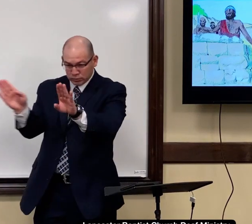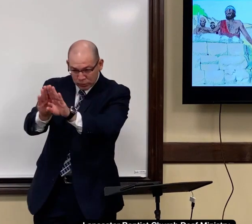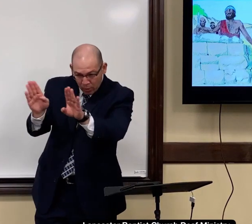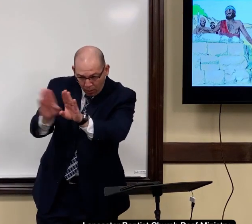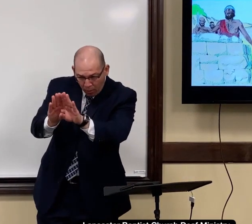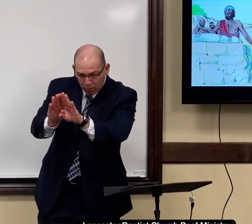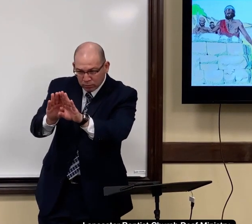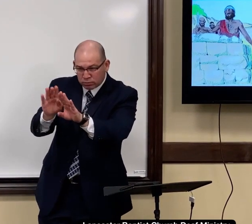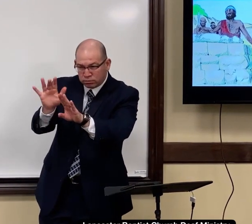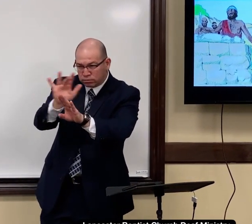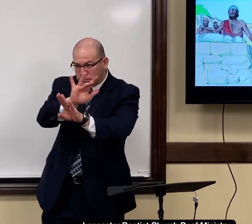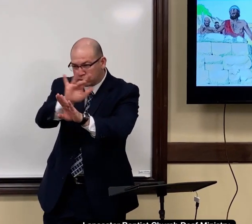but when he saw